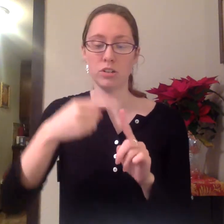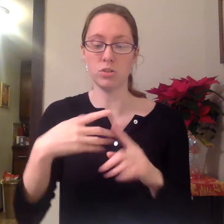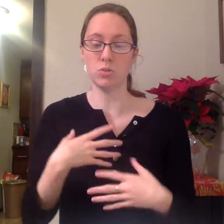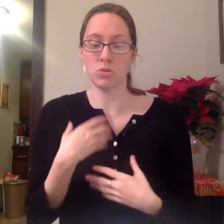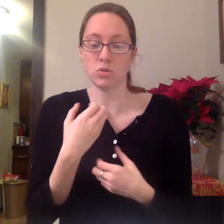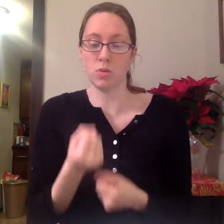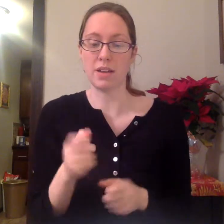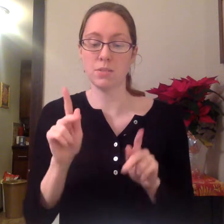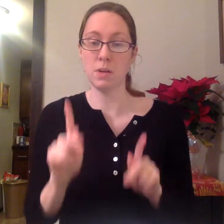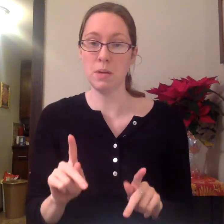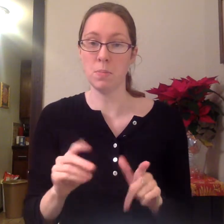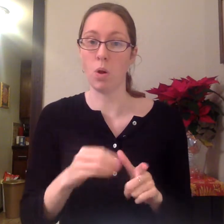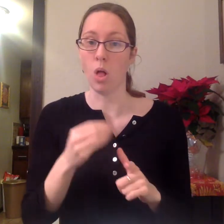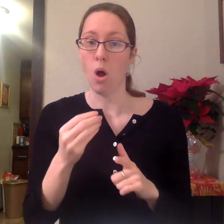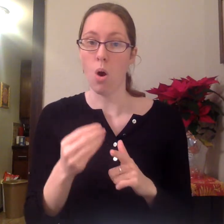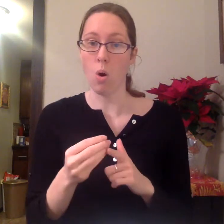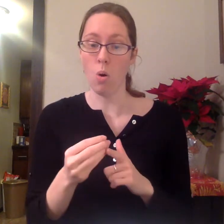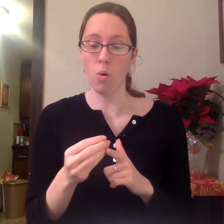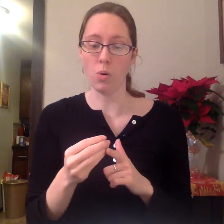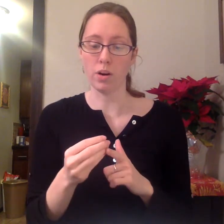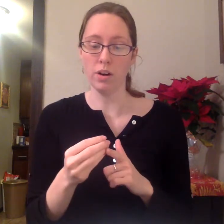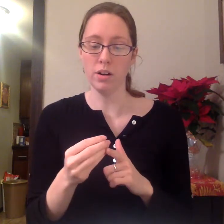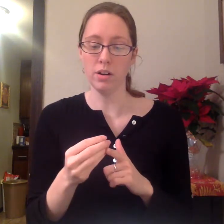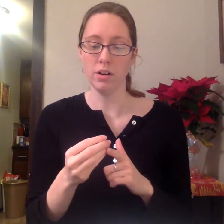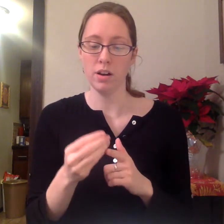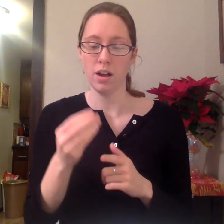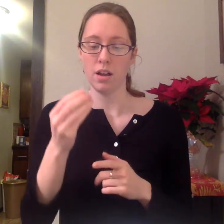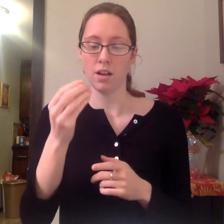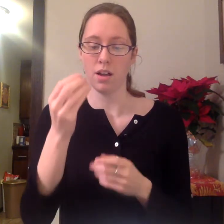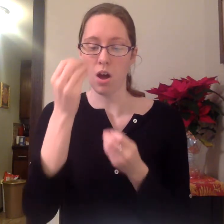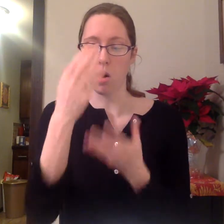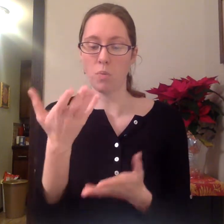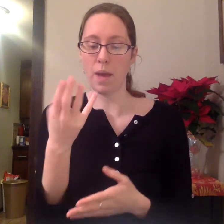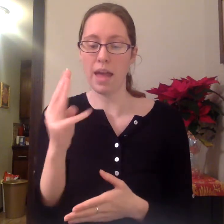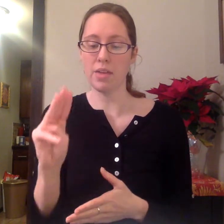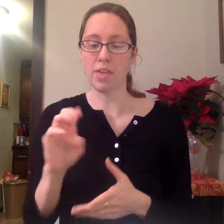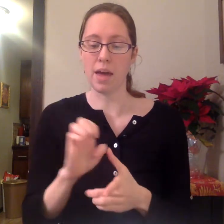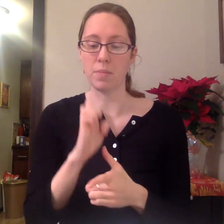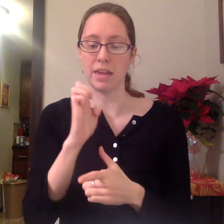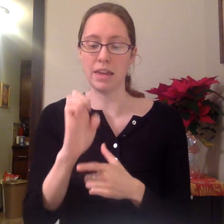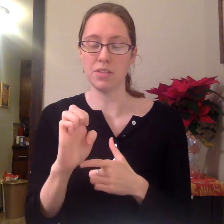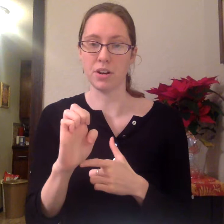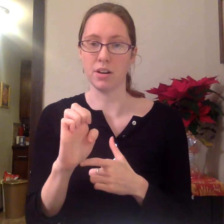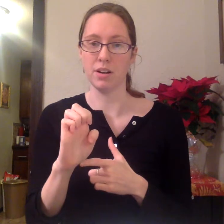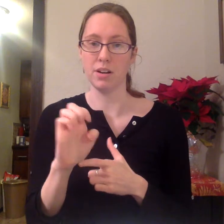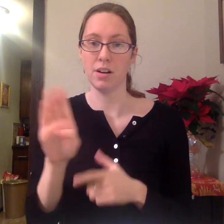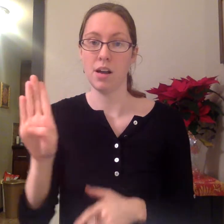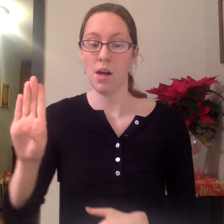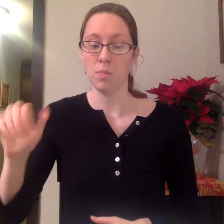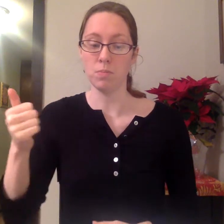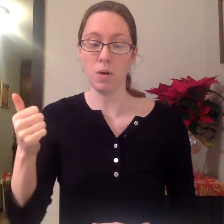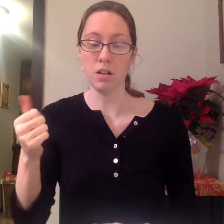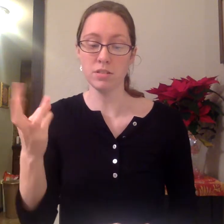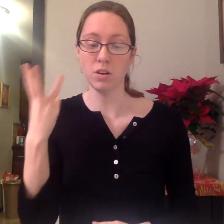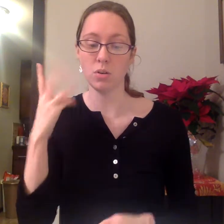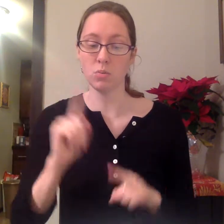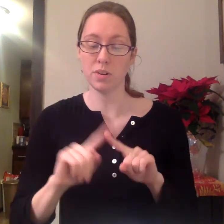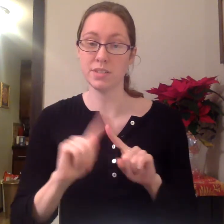to trust people or obey them either. Balto was